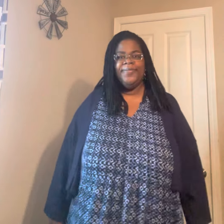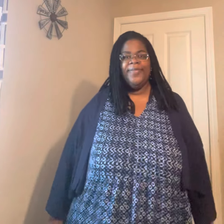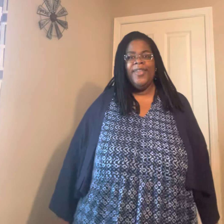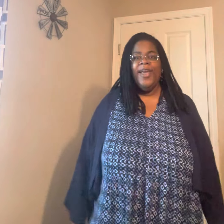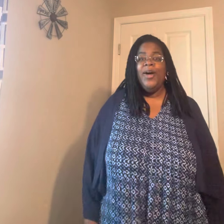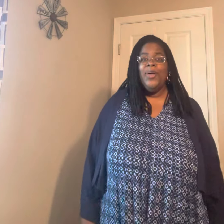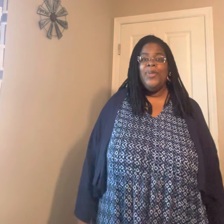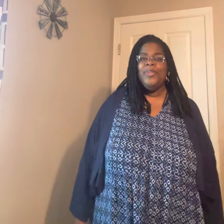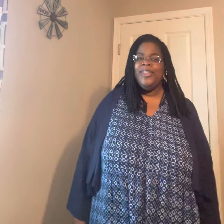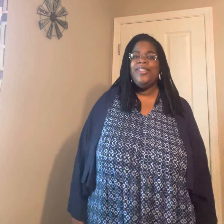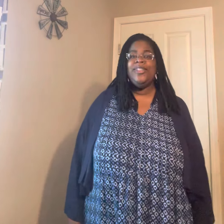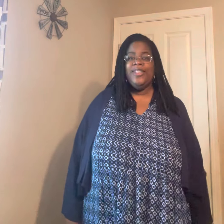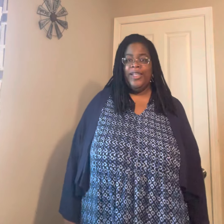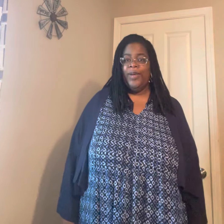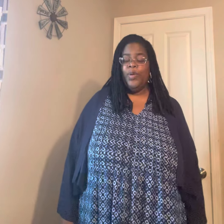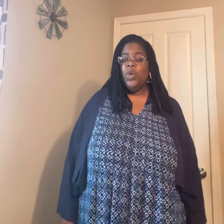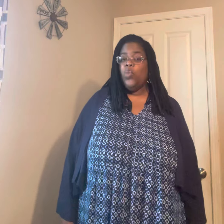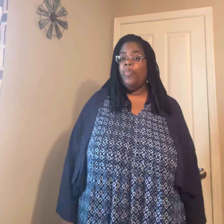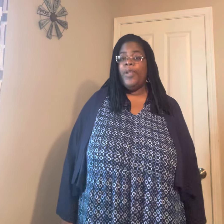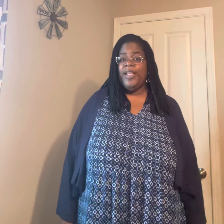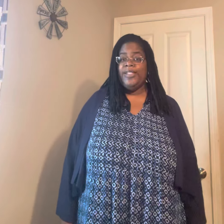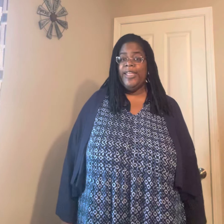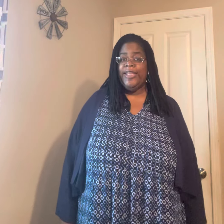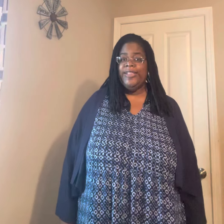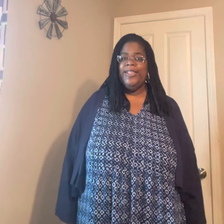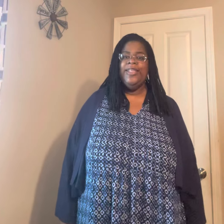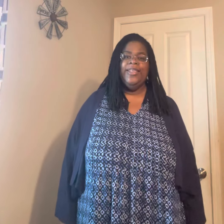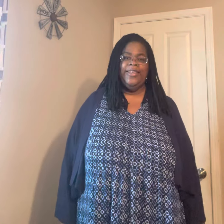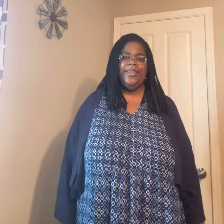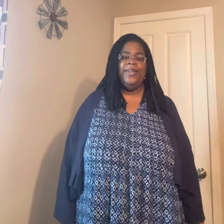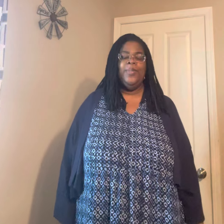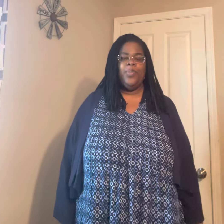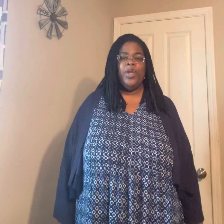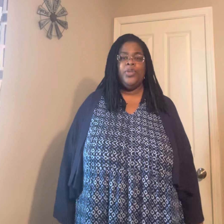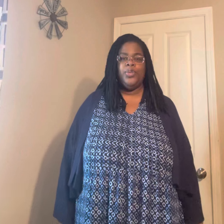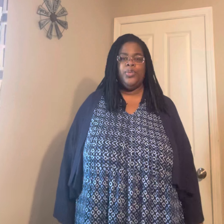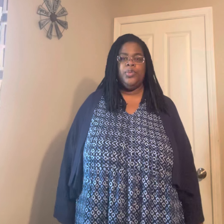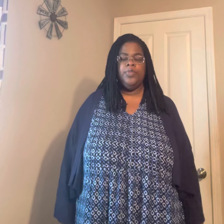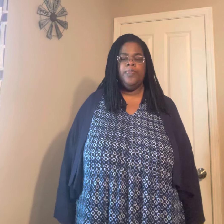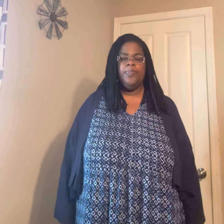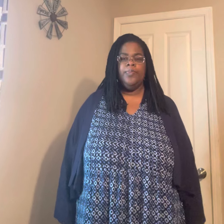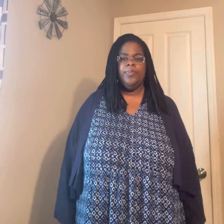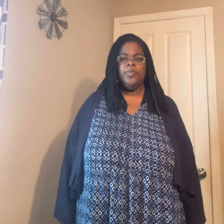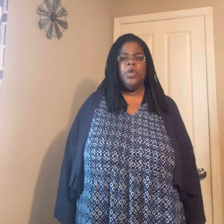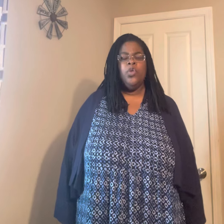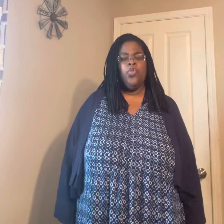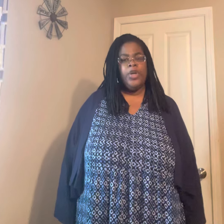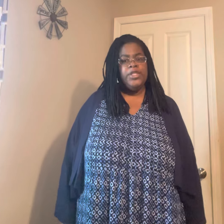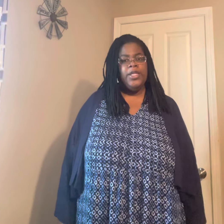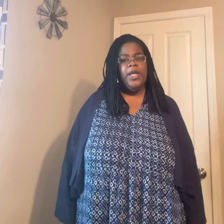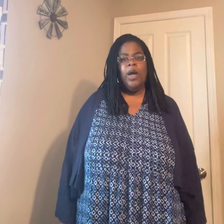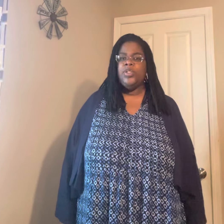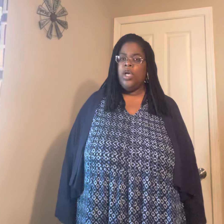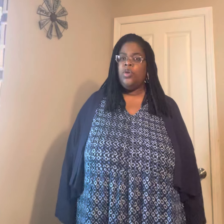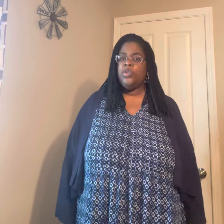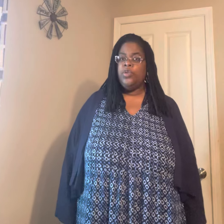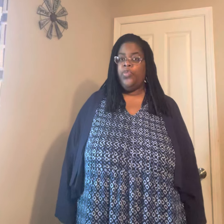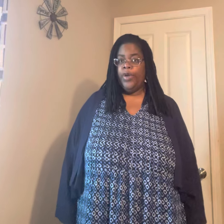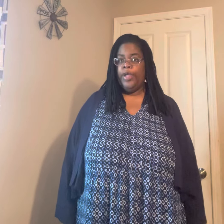Hello, this is Katina with Blessings and Breakthroughs. Recently, I was talking to a friend.